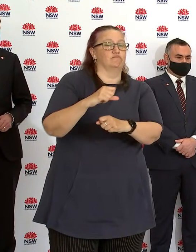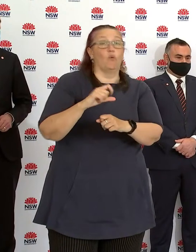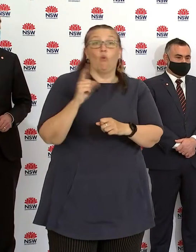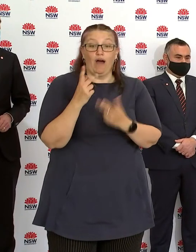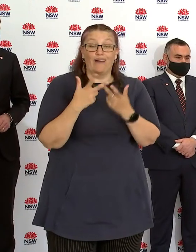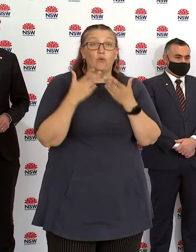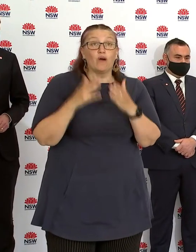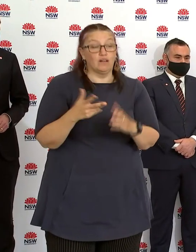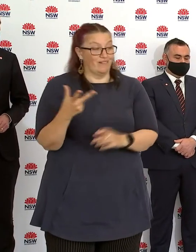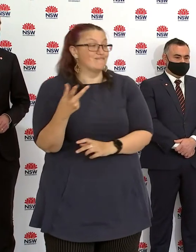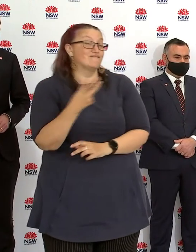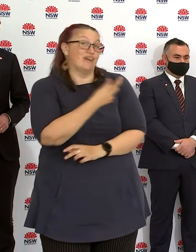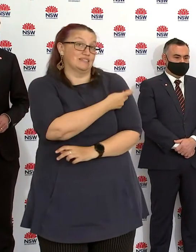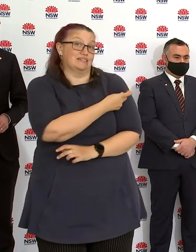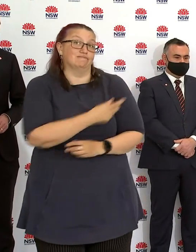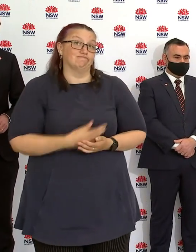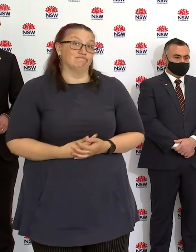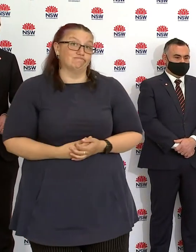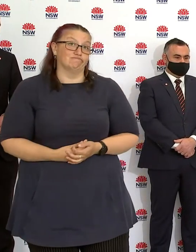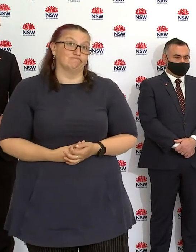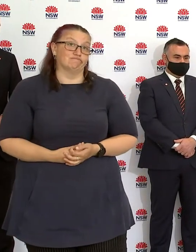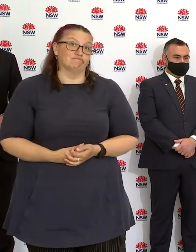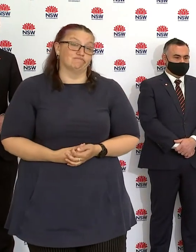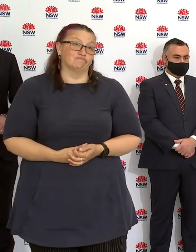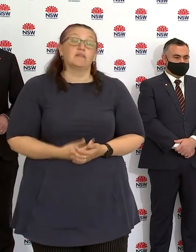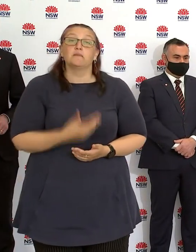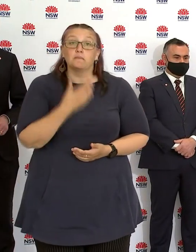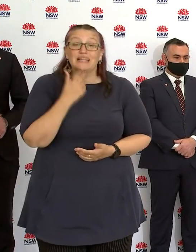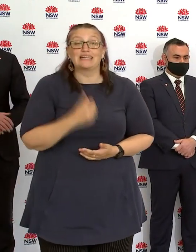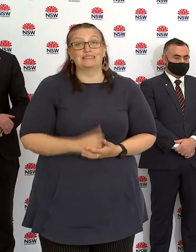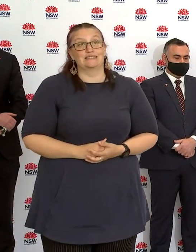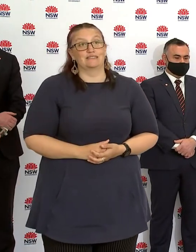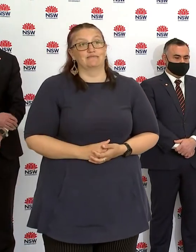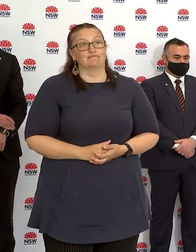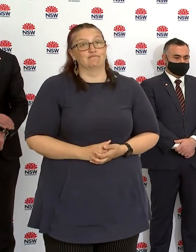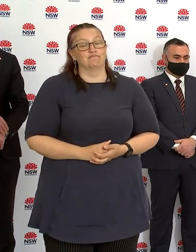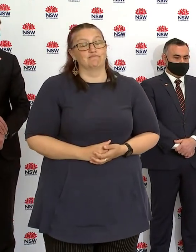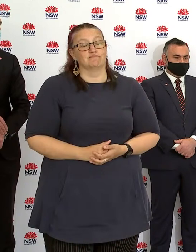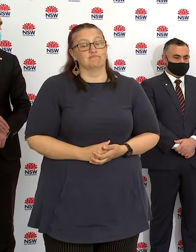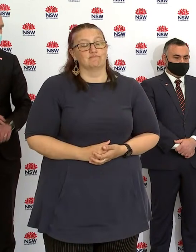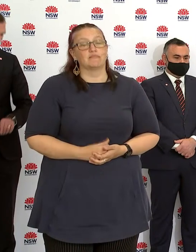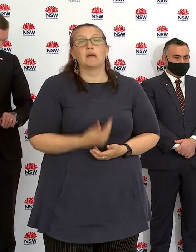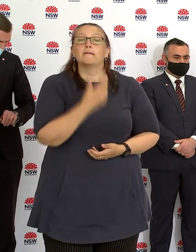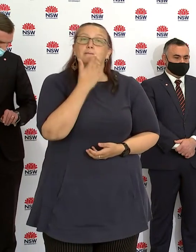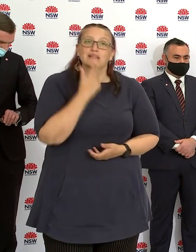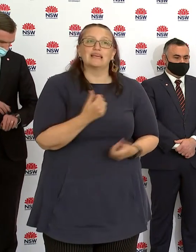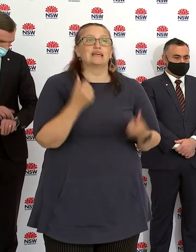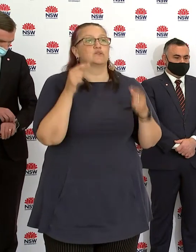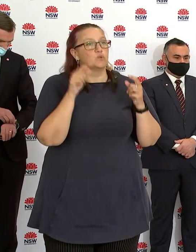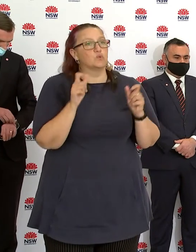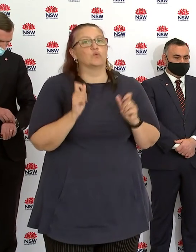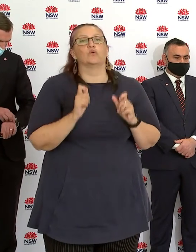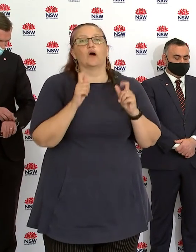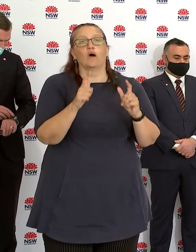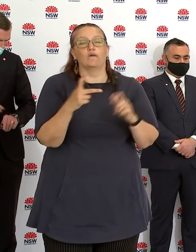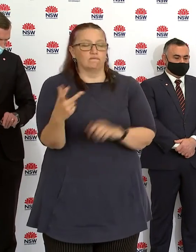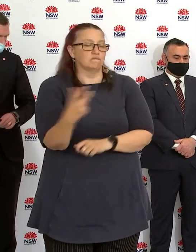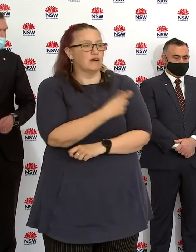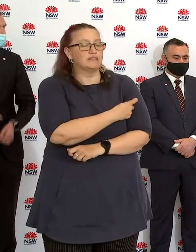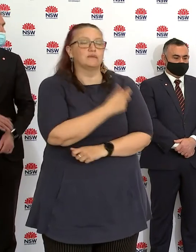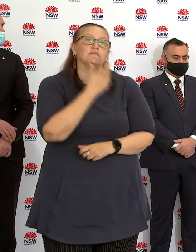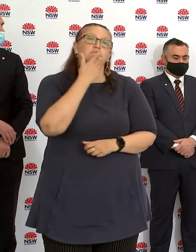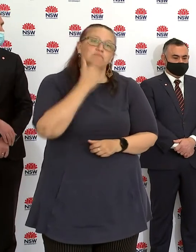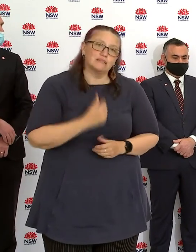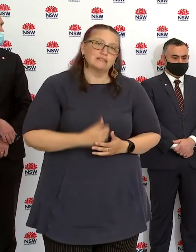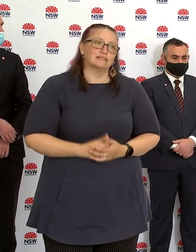And can I please to stress again, that it is important that we use vaccine as a